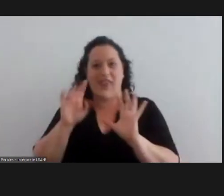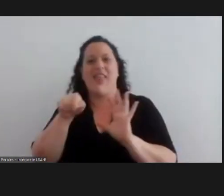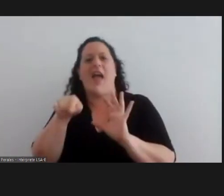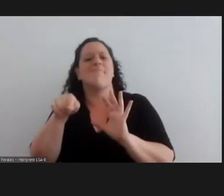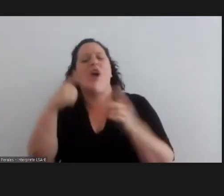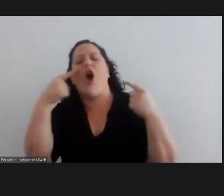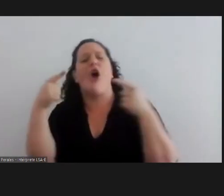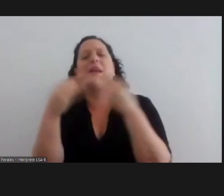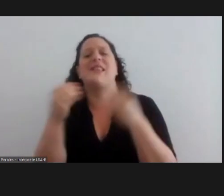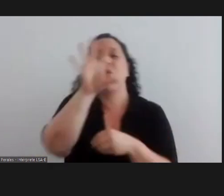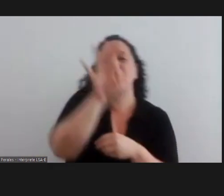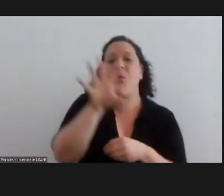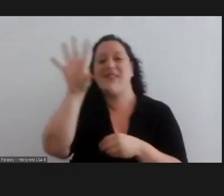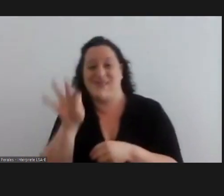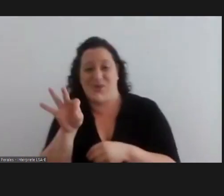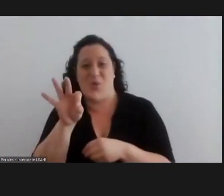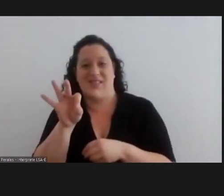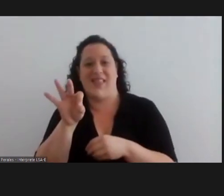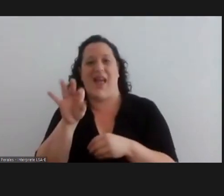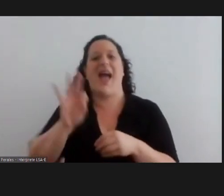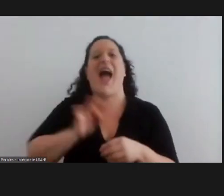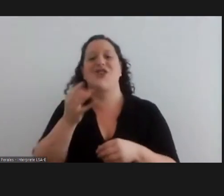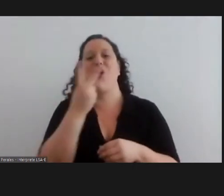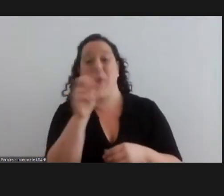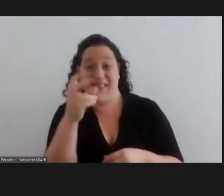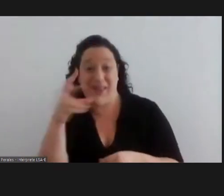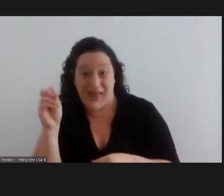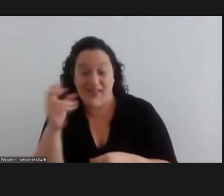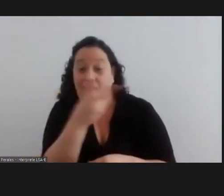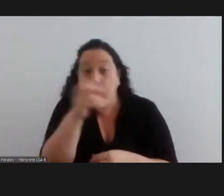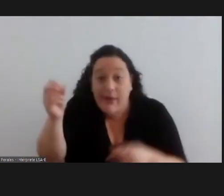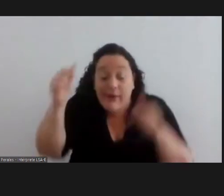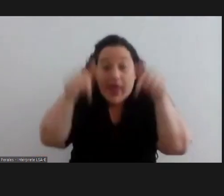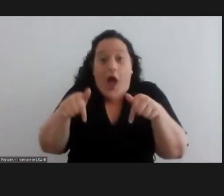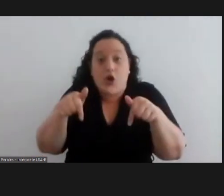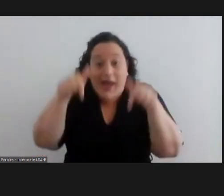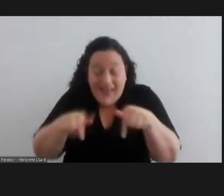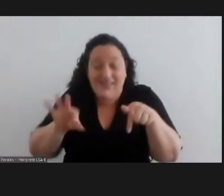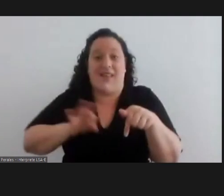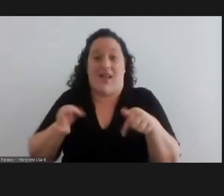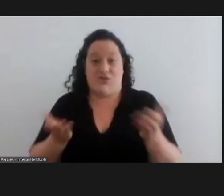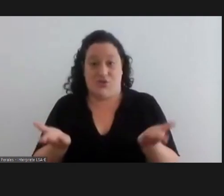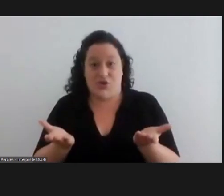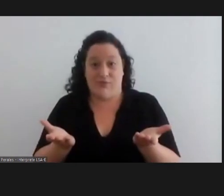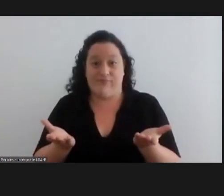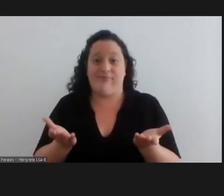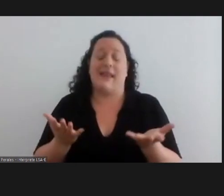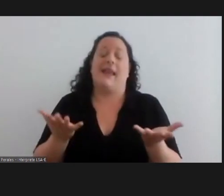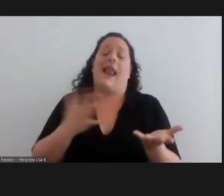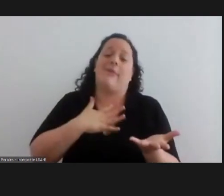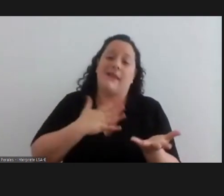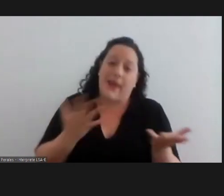remember 50 50 for 2020 remember 2020 is now it's the present it's this year unfortunately